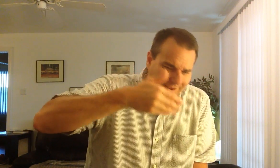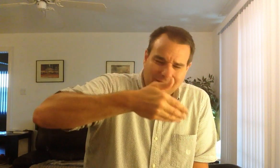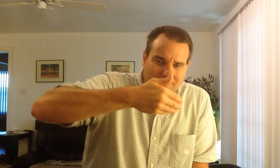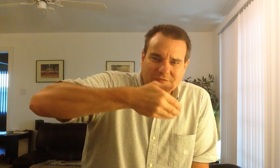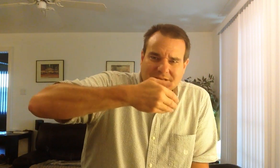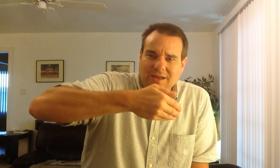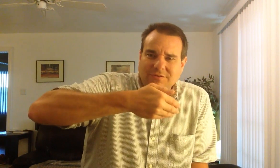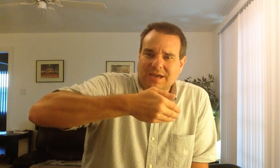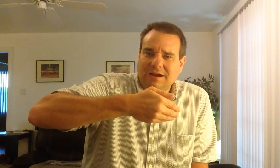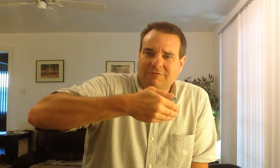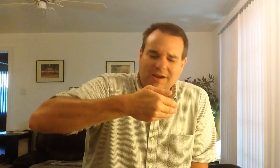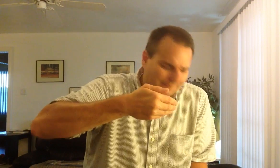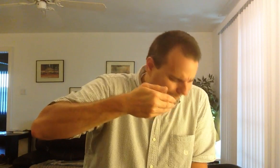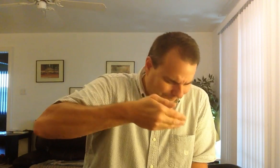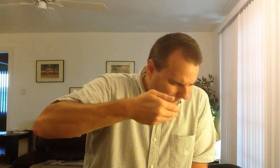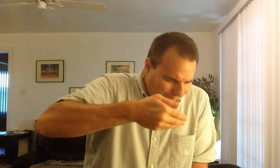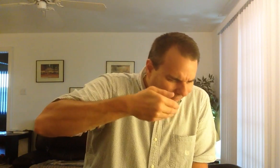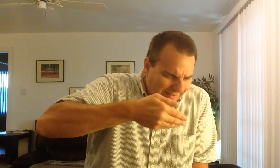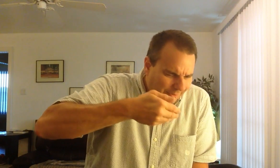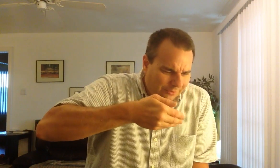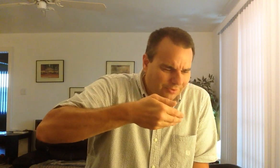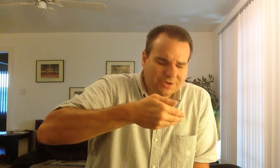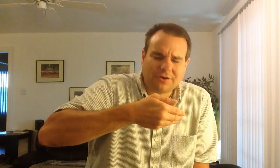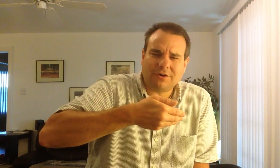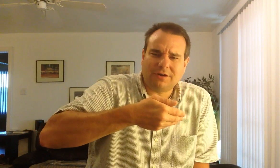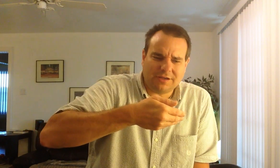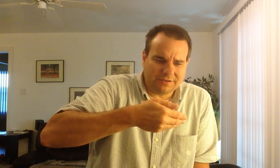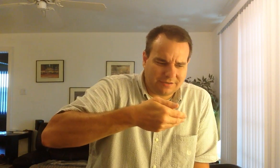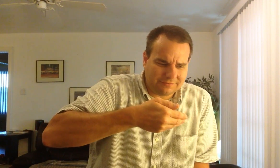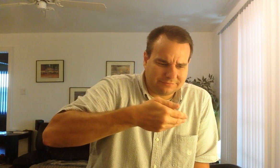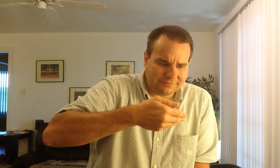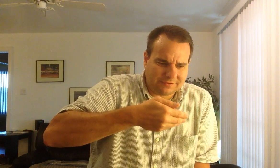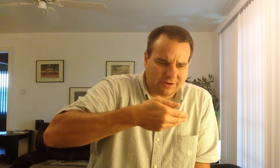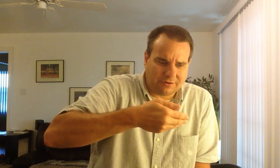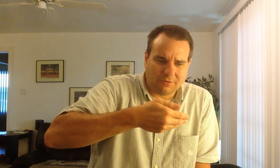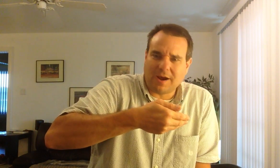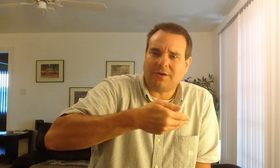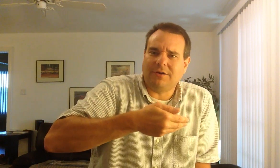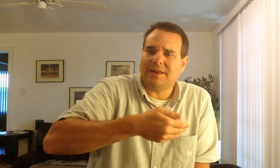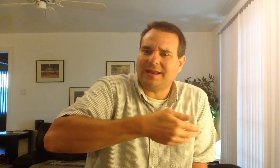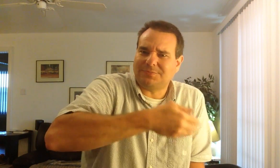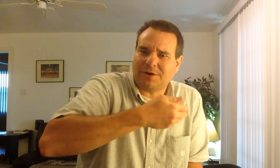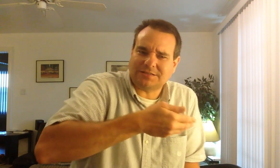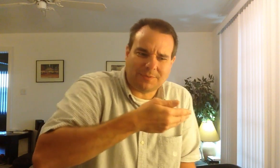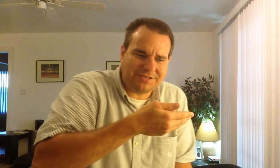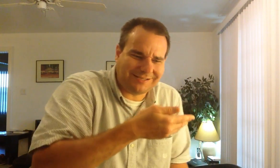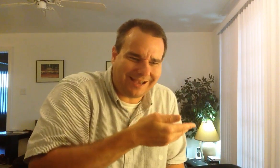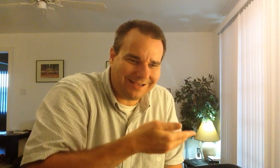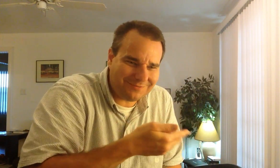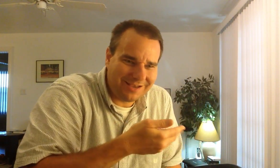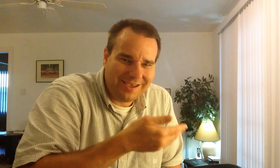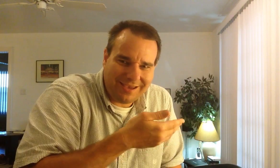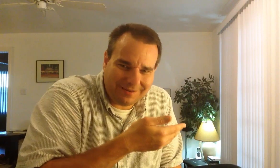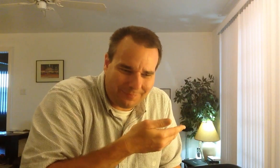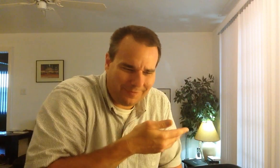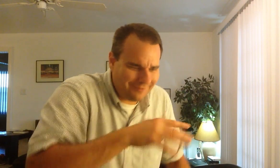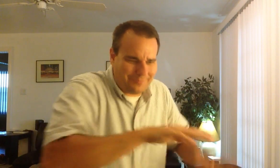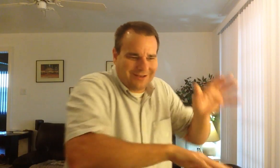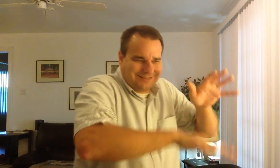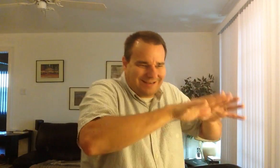moves another diaphragm. It records on our record, and then it gets pressed a bunch of times in a bunch of